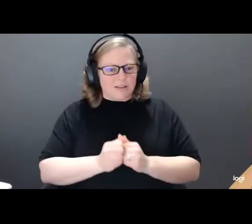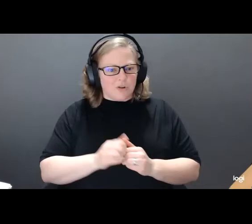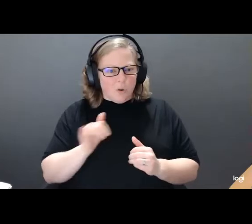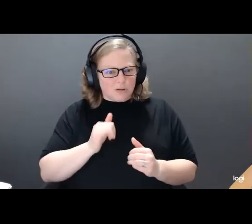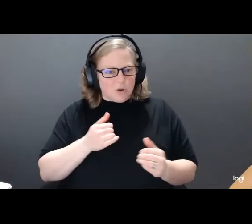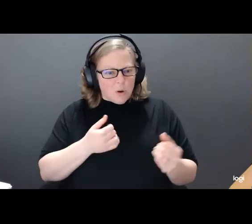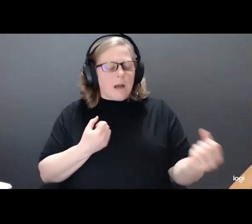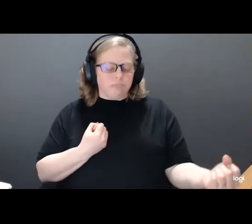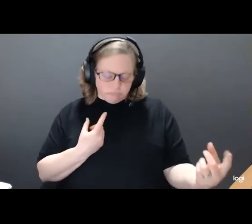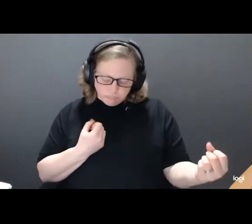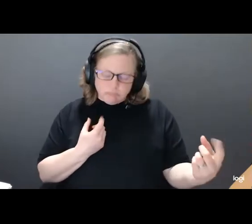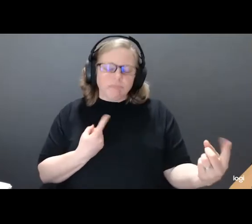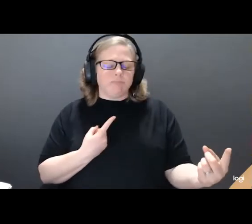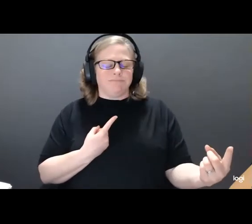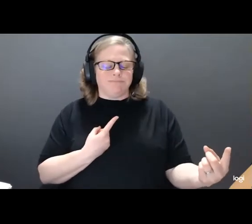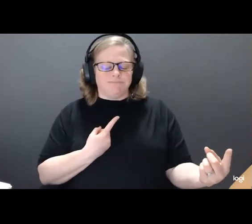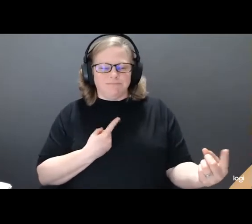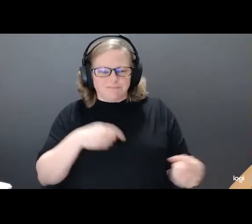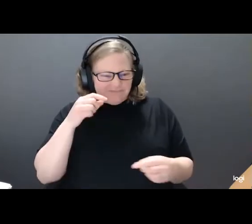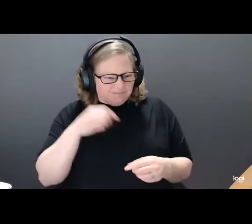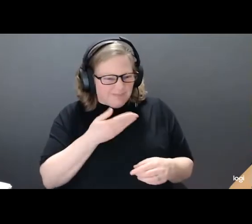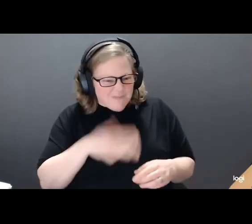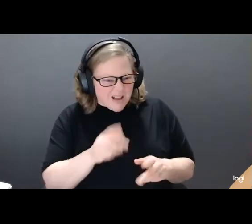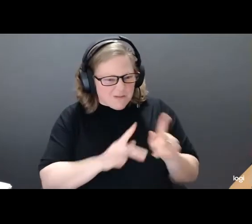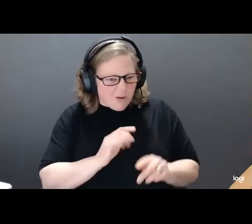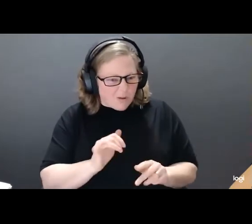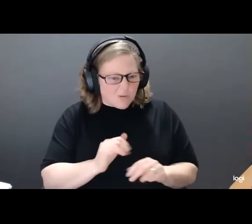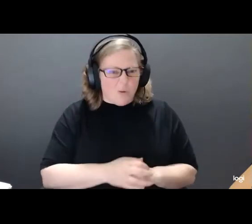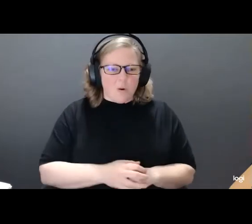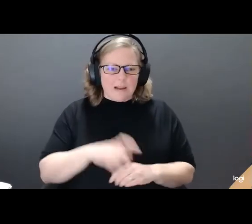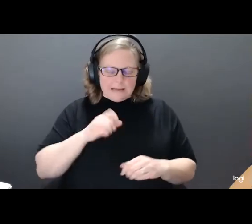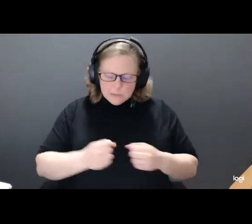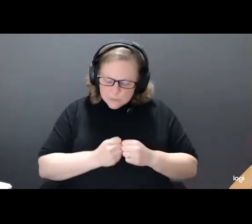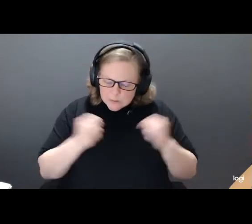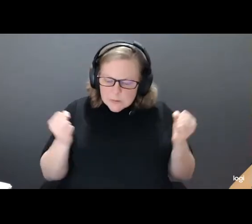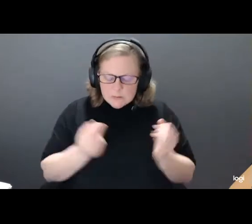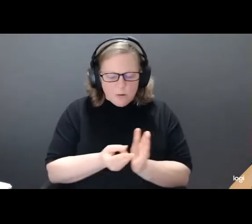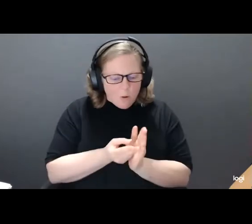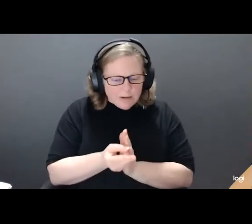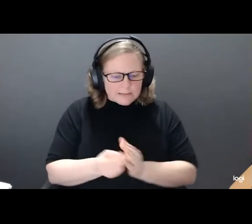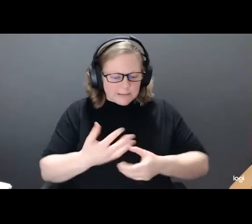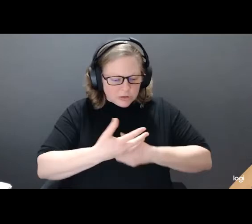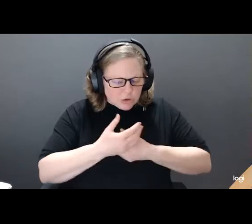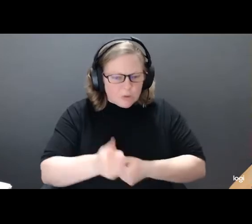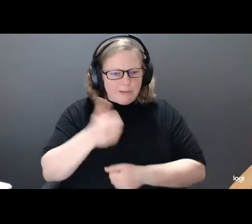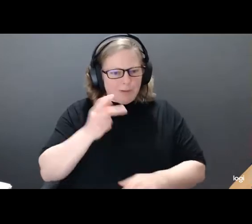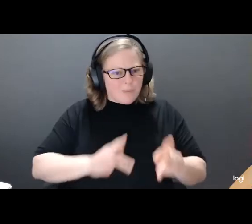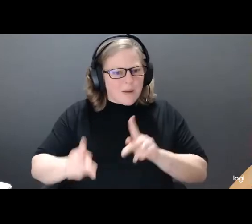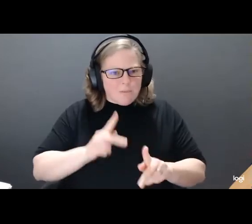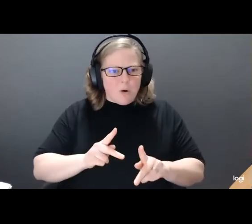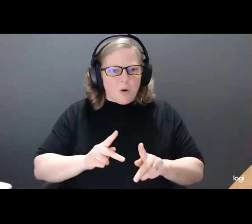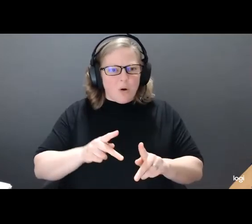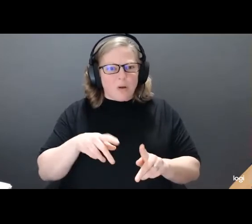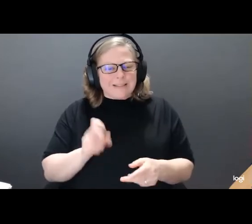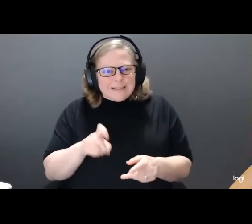for people we despise, be brutally honest with ourselves, be open, trusting, and emotionally available and